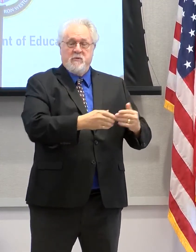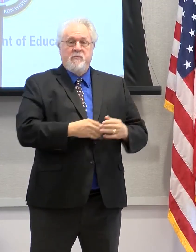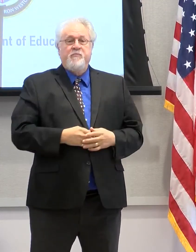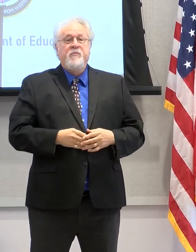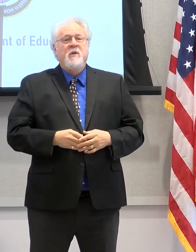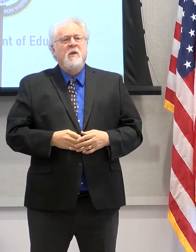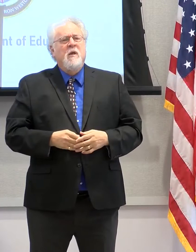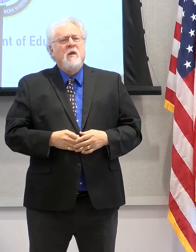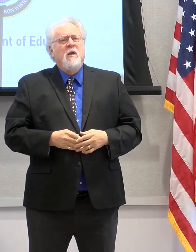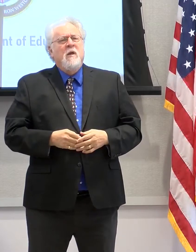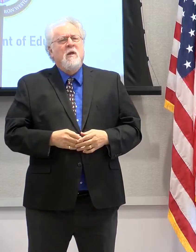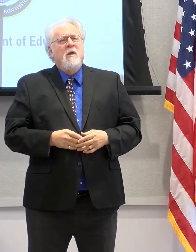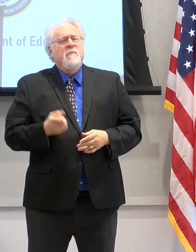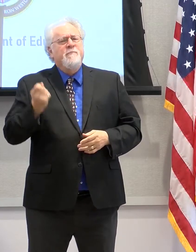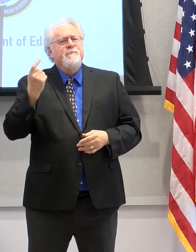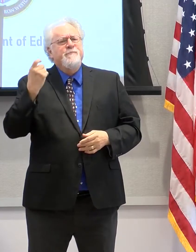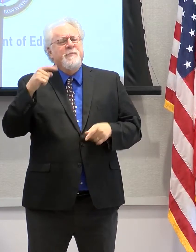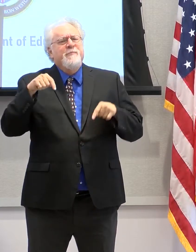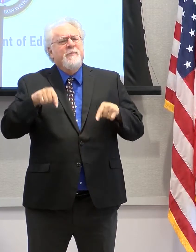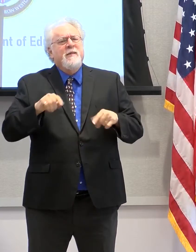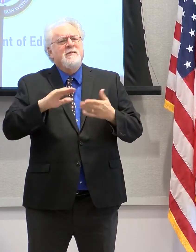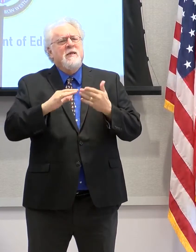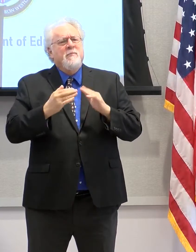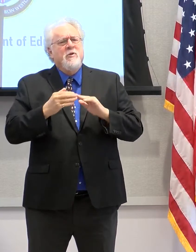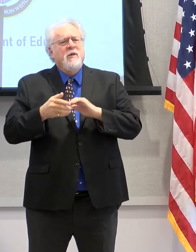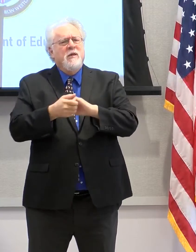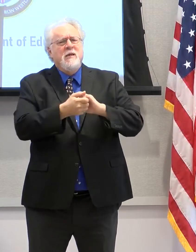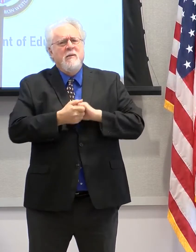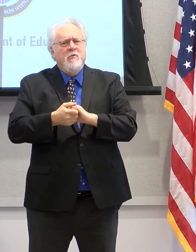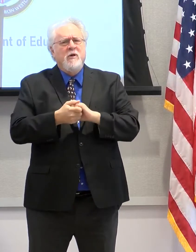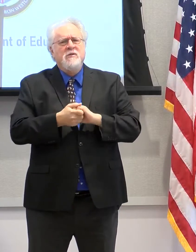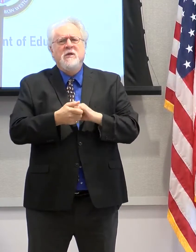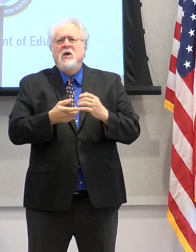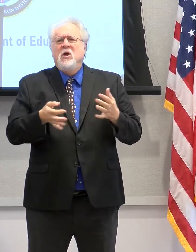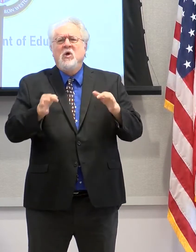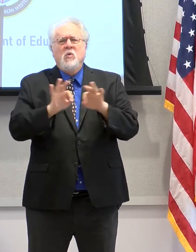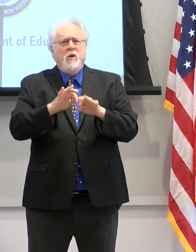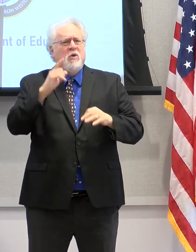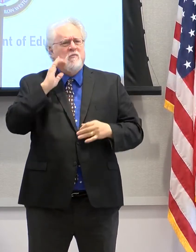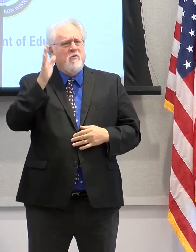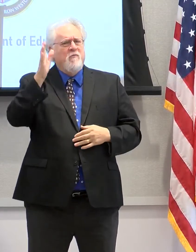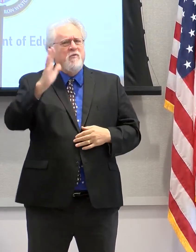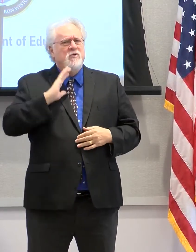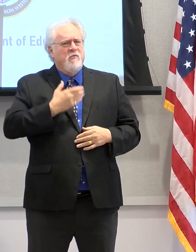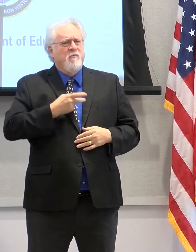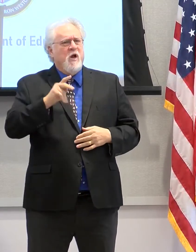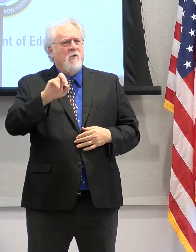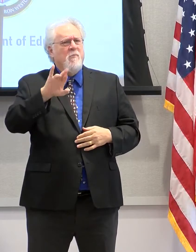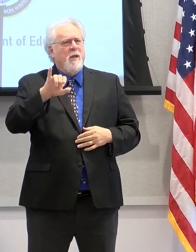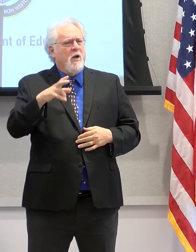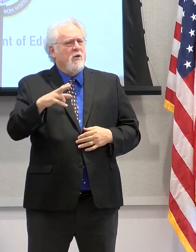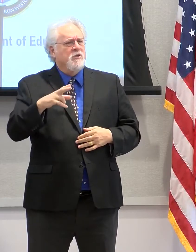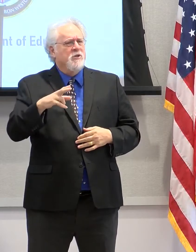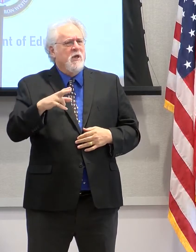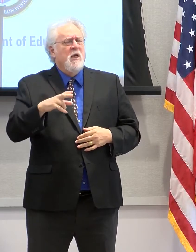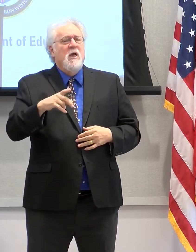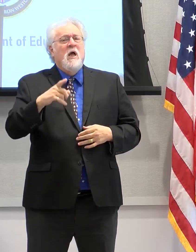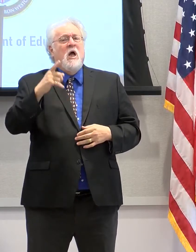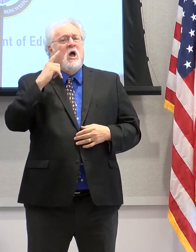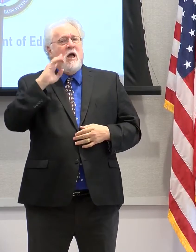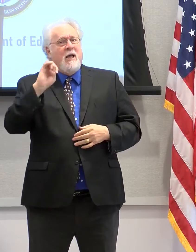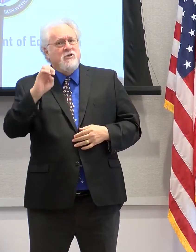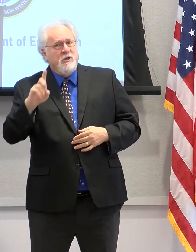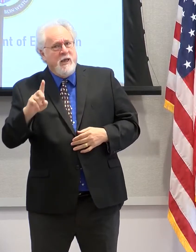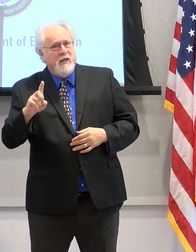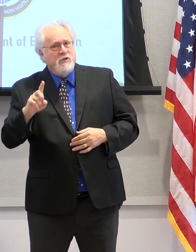You see, this community collaboration is critical for the future of our parish, not only for education,